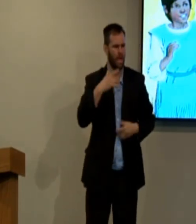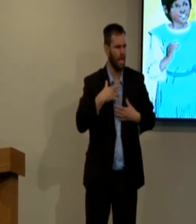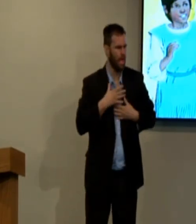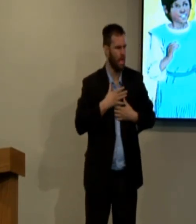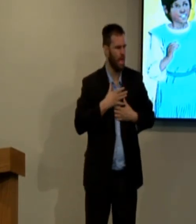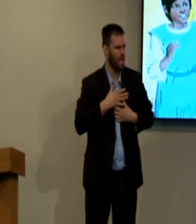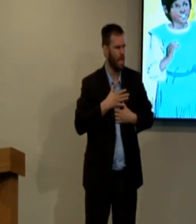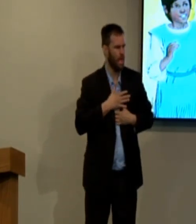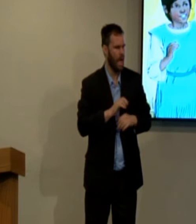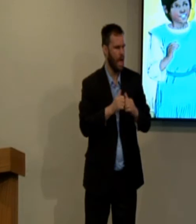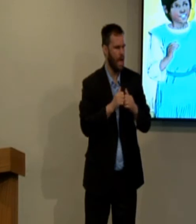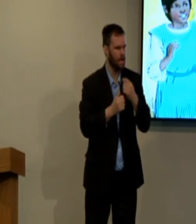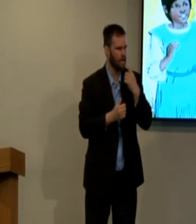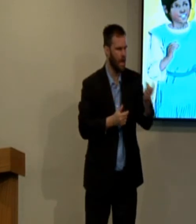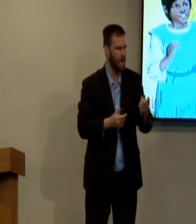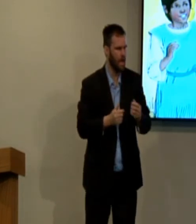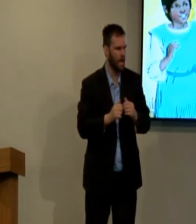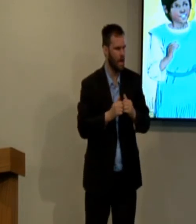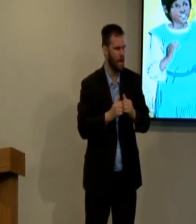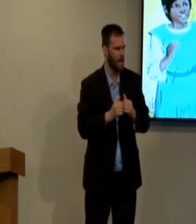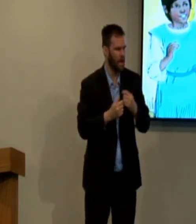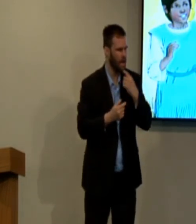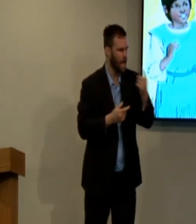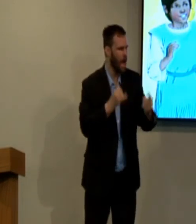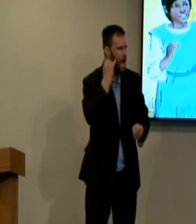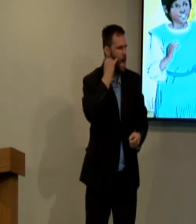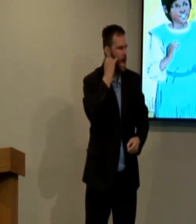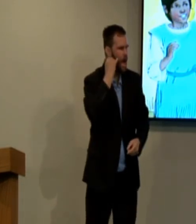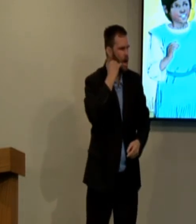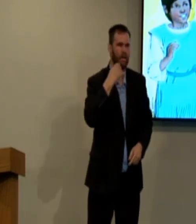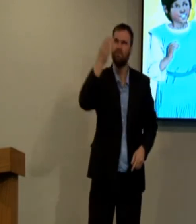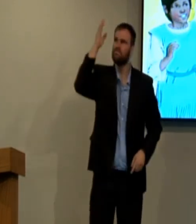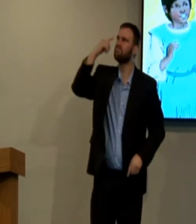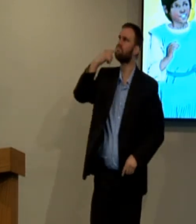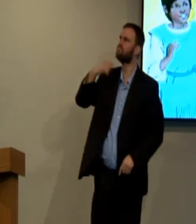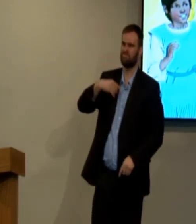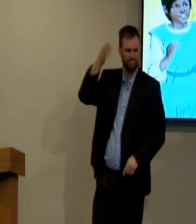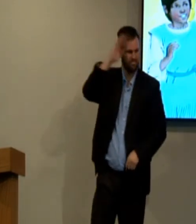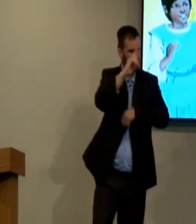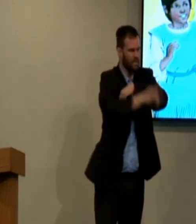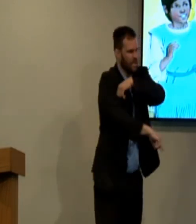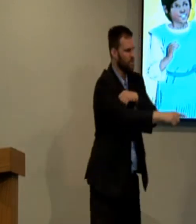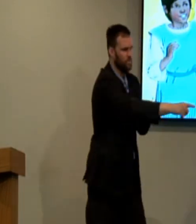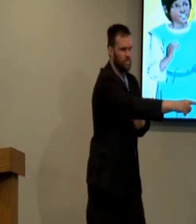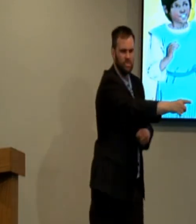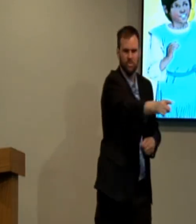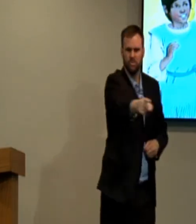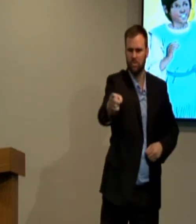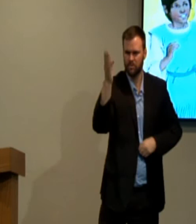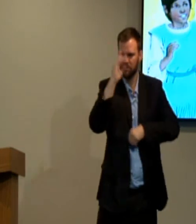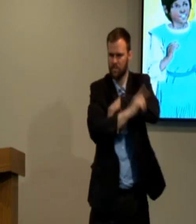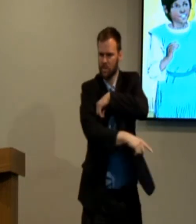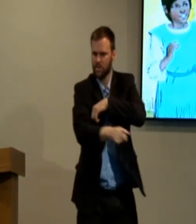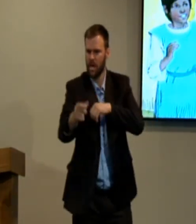Eli was asking Samuel, what did the Lord say? And Samuel said, how could I tell Eli what God told me that he would punish him?